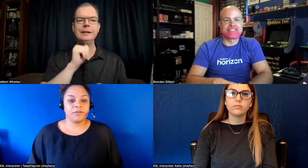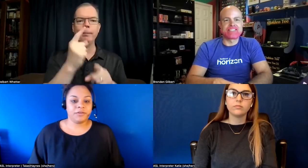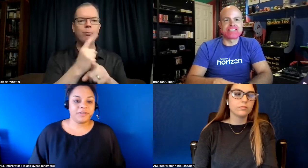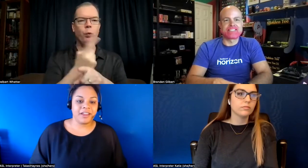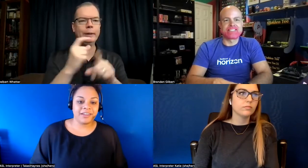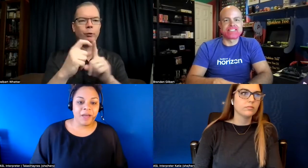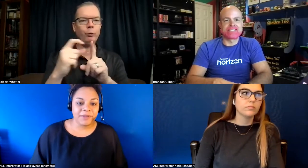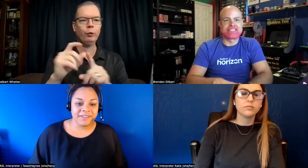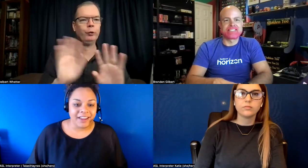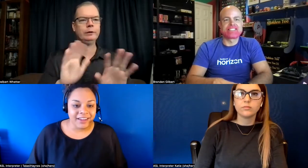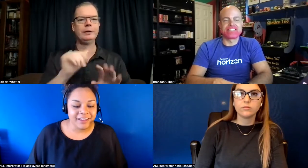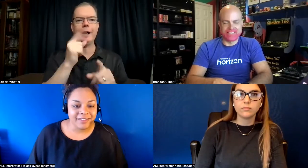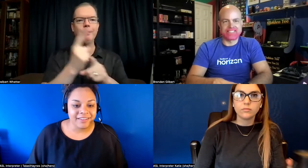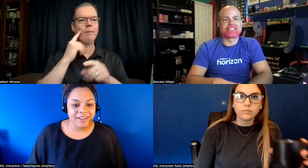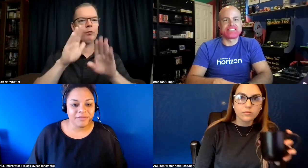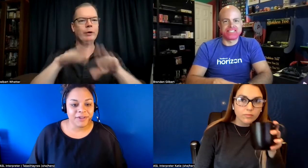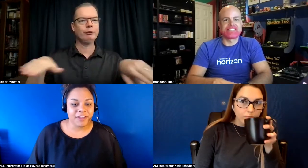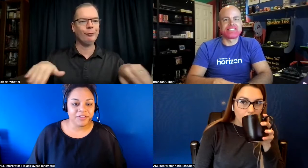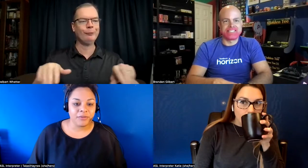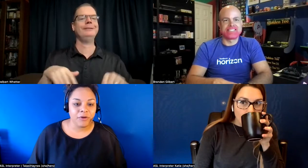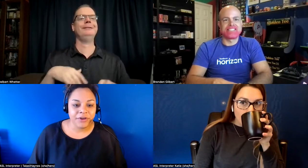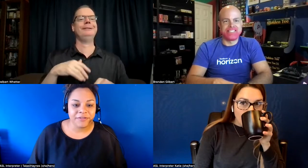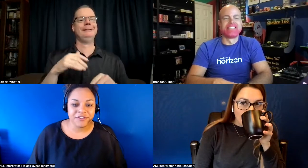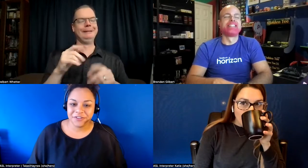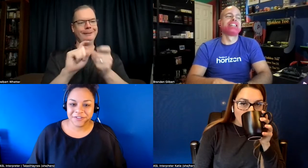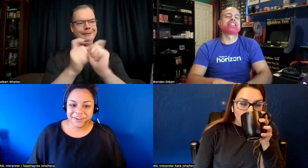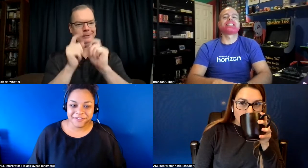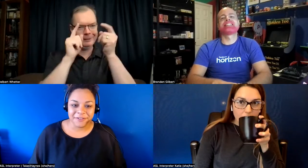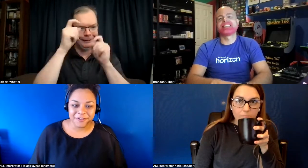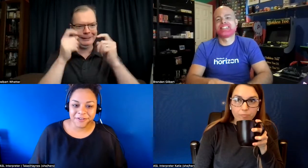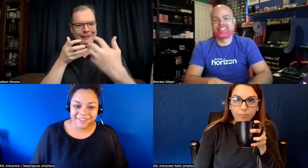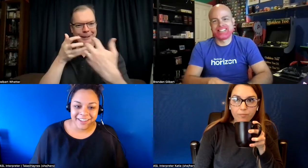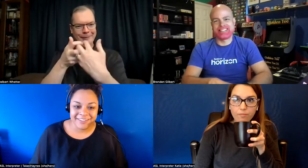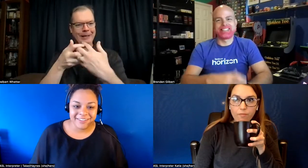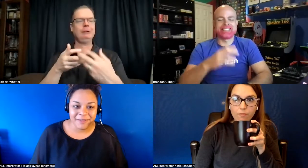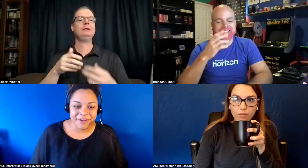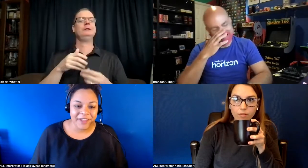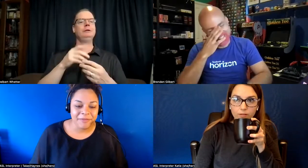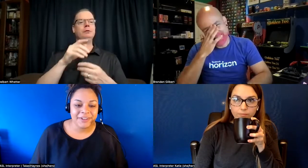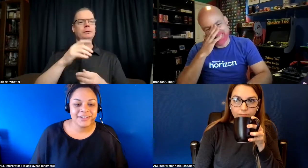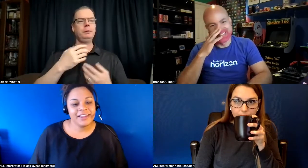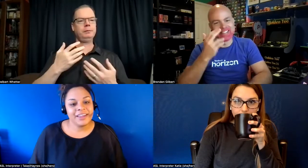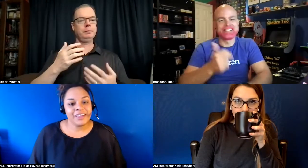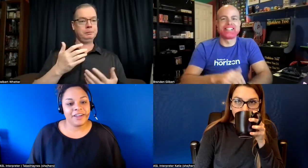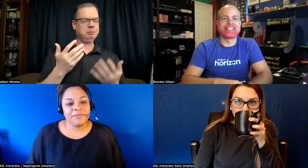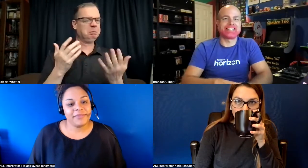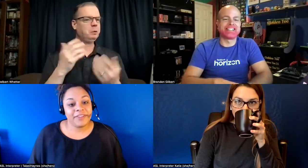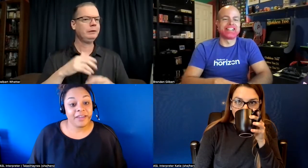it's not copy signing it's um you know not appropriate for children if there's certain signs that might have happened um and that